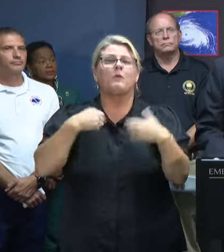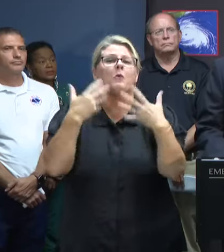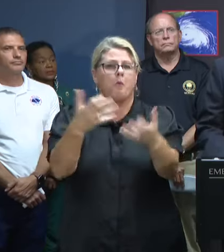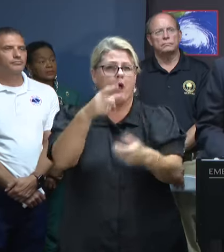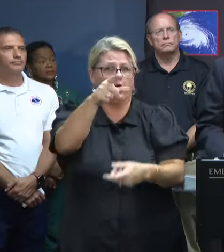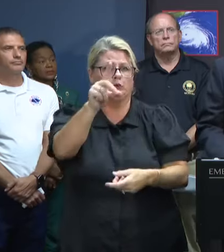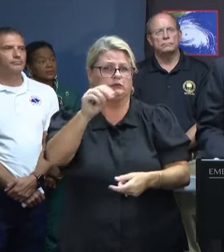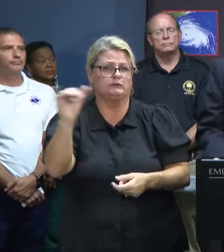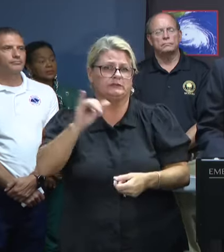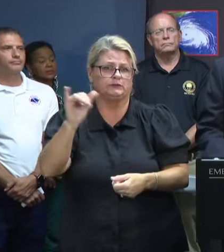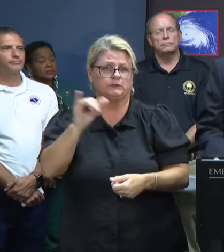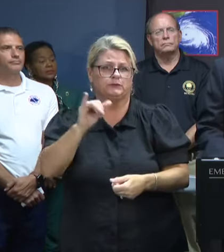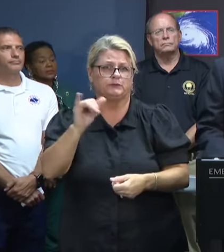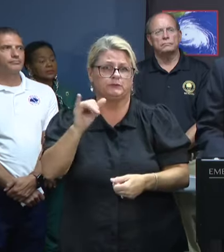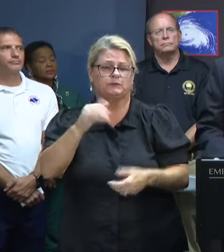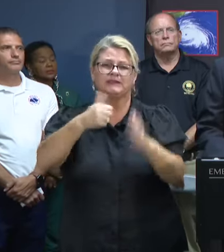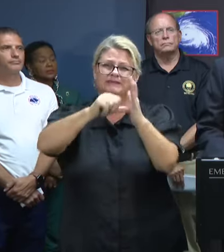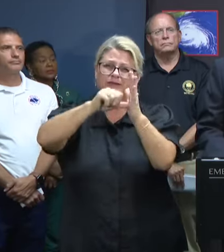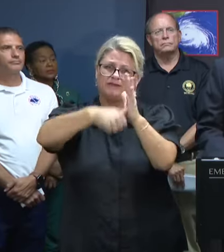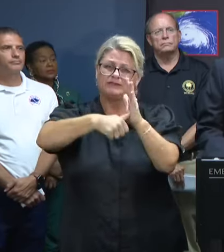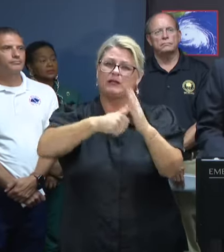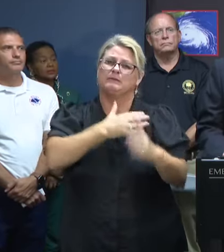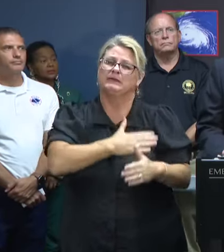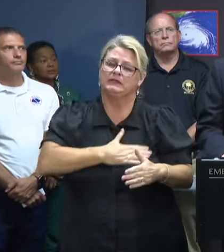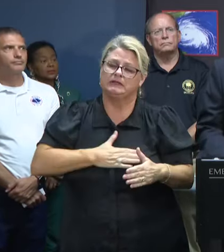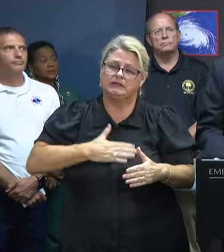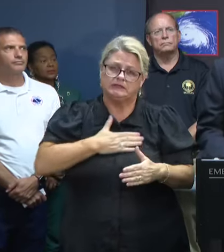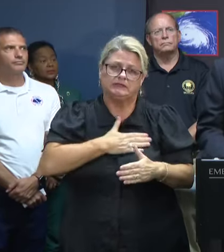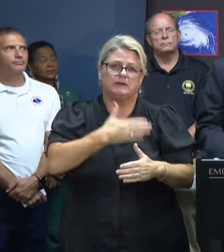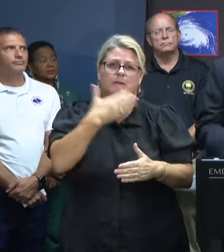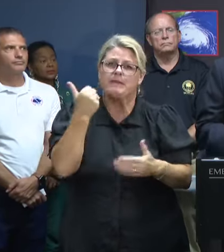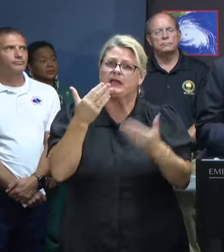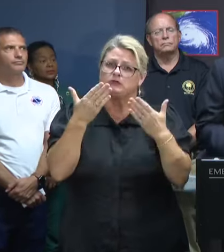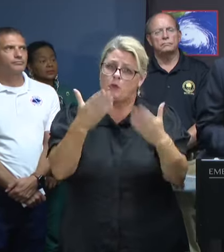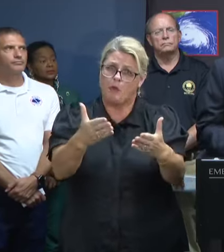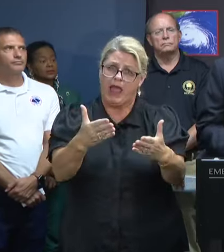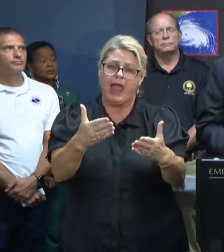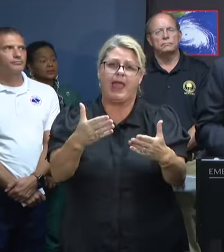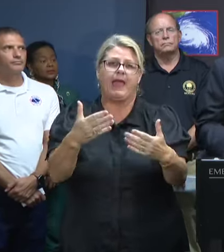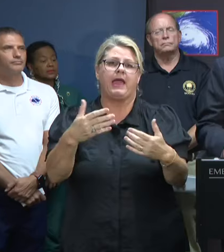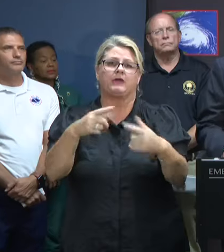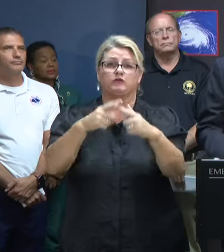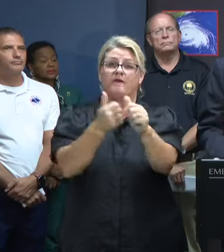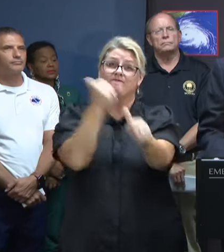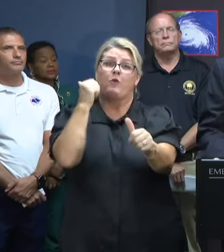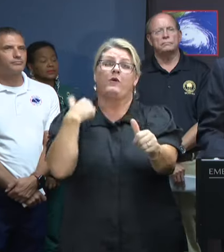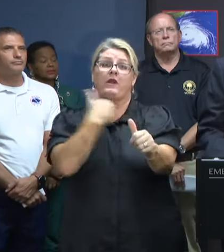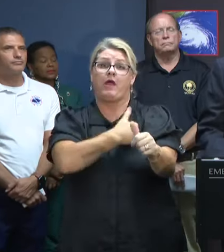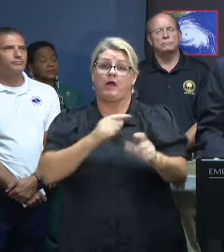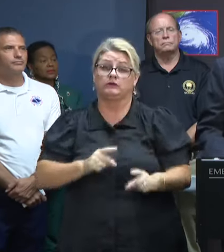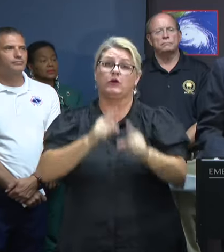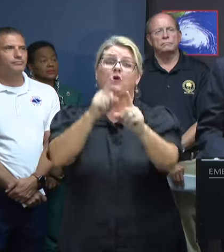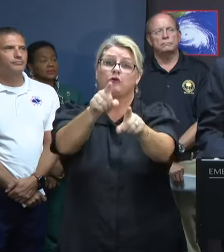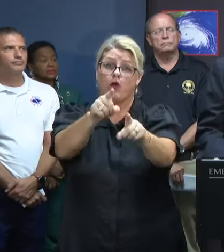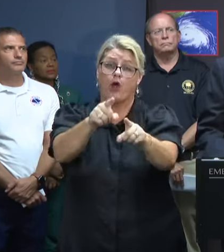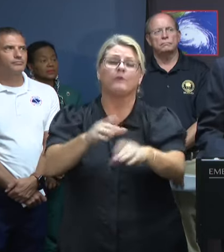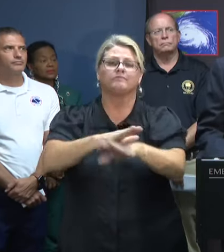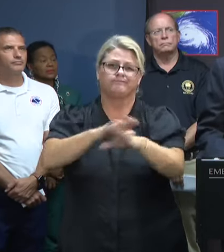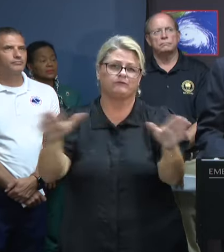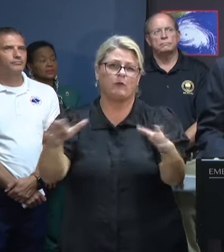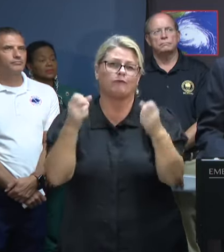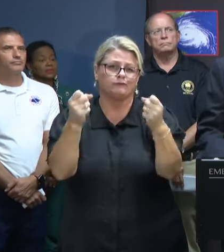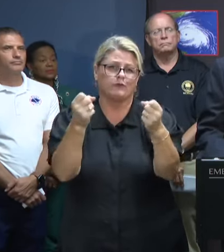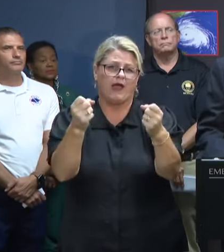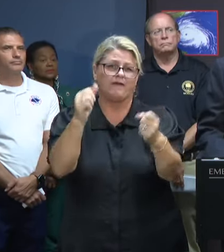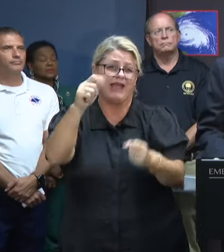And as already has been emphasized, please, the best way to keep us from having to respond to these calls for service is to stay off the highways